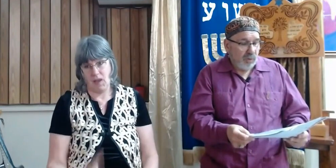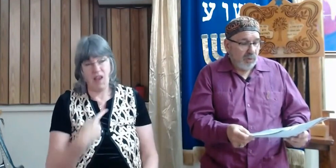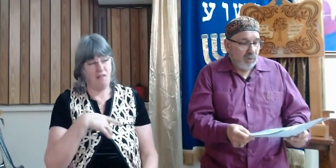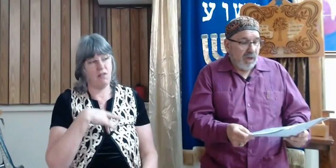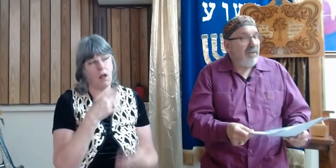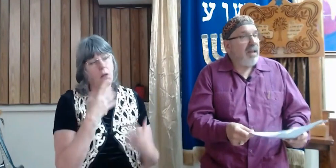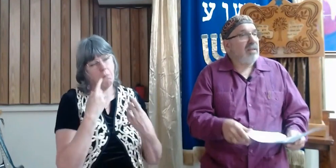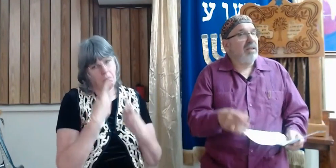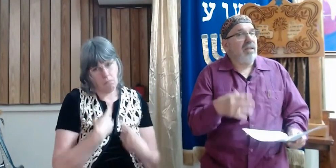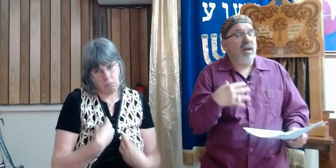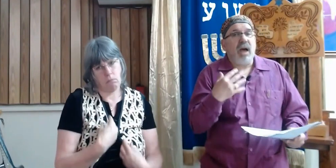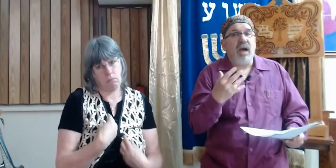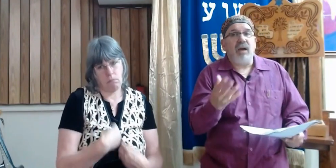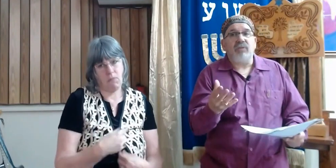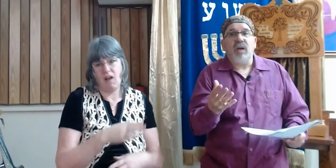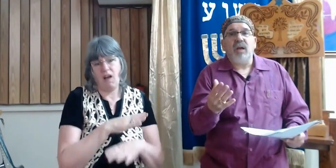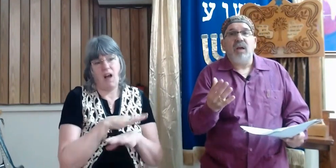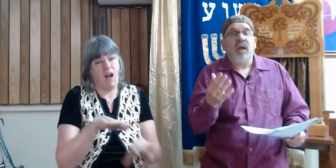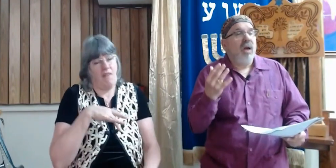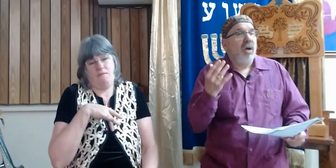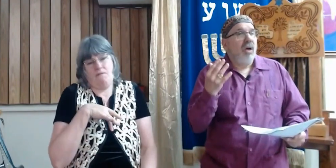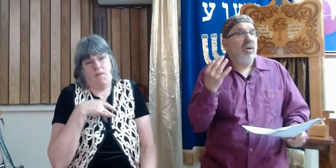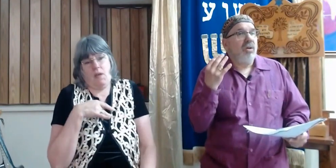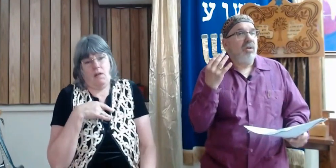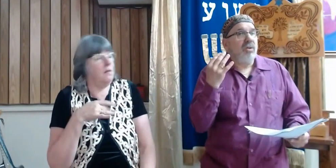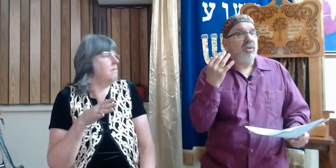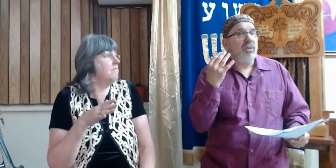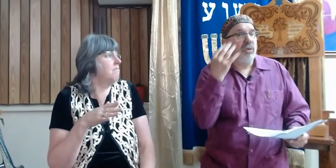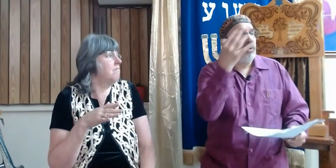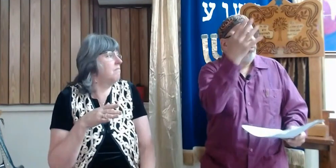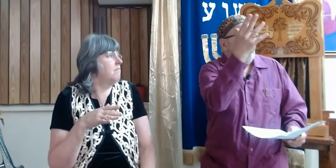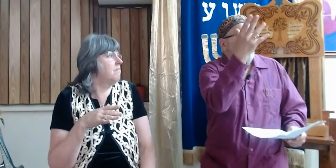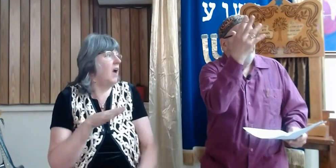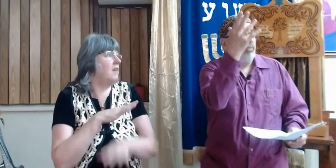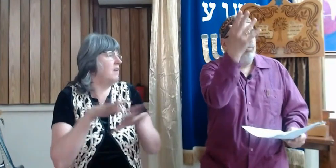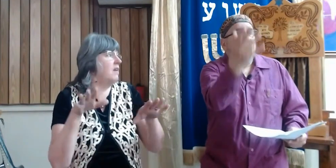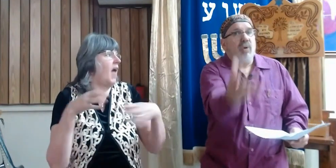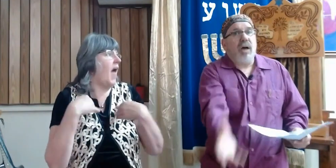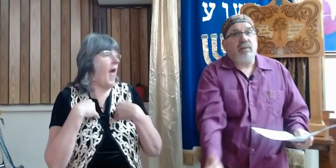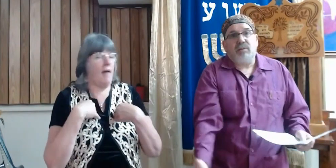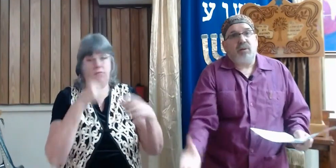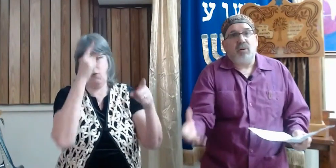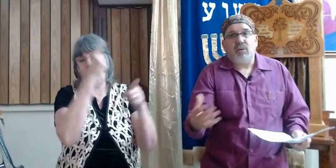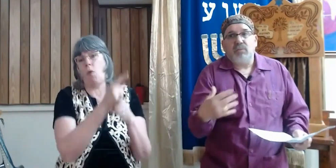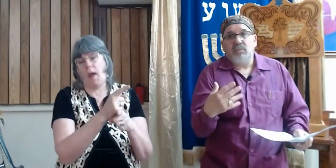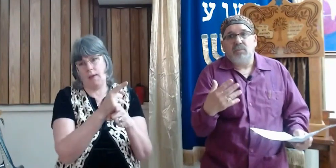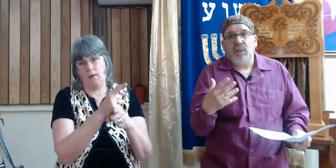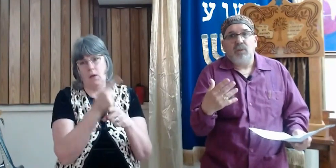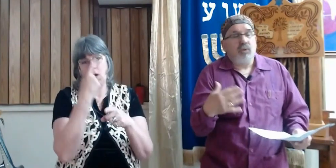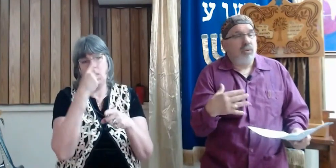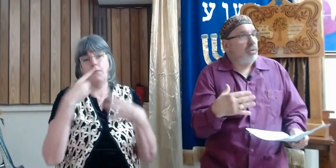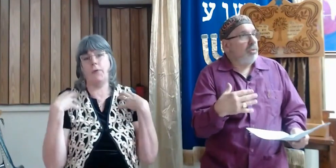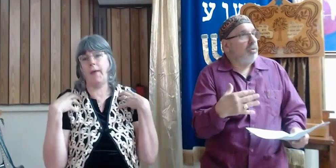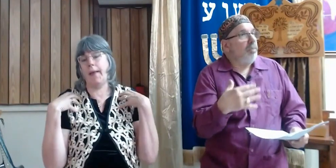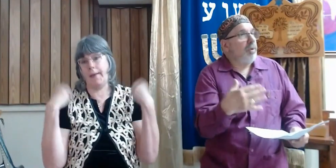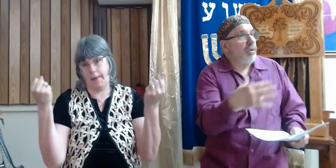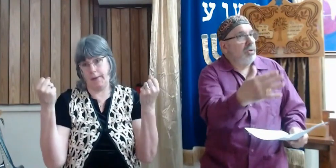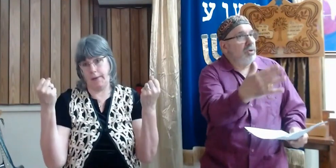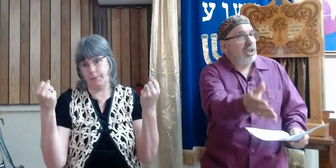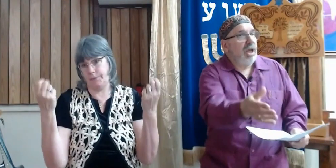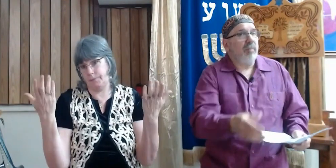I felt I did not have the right to